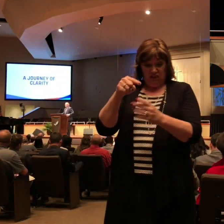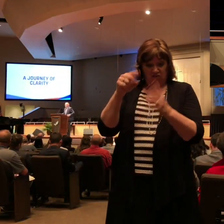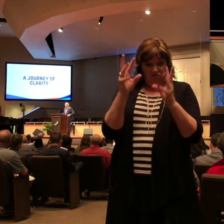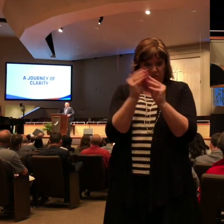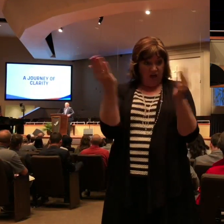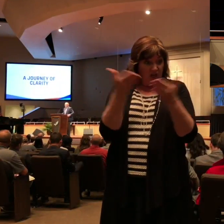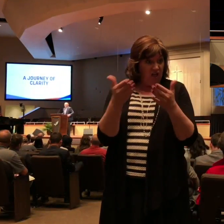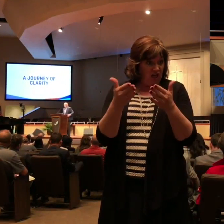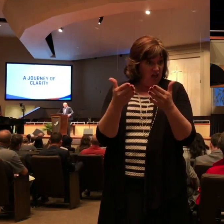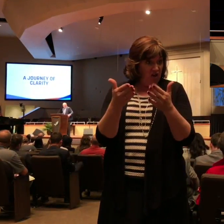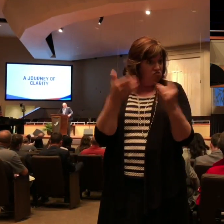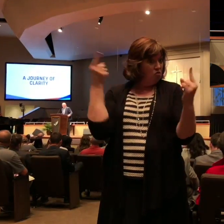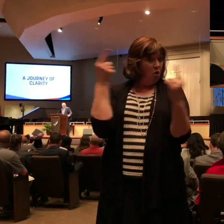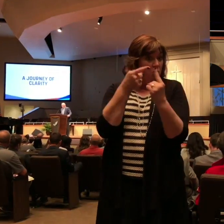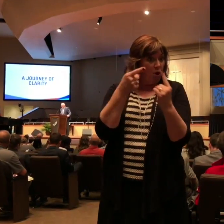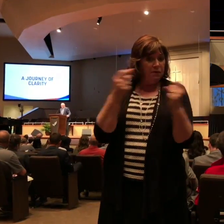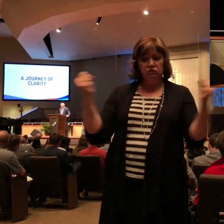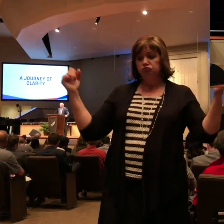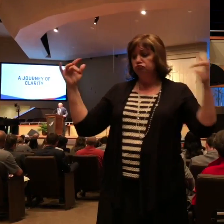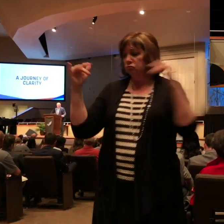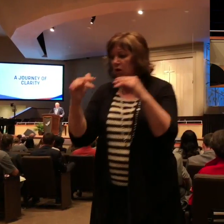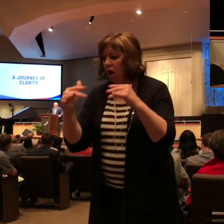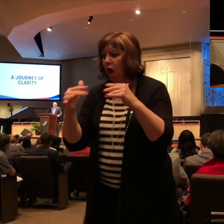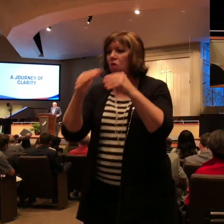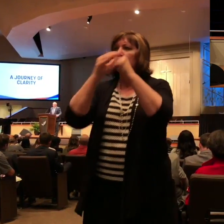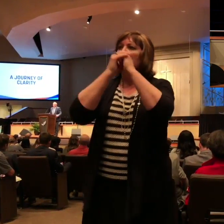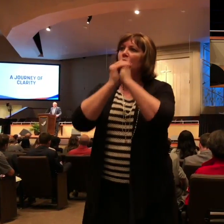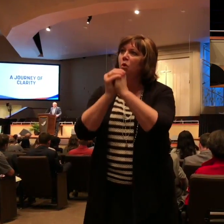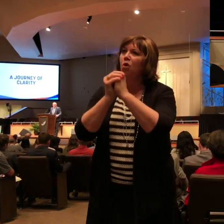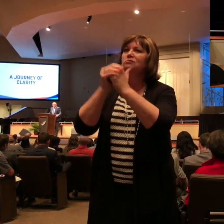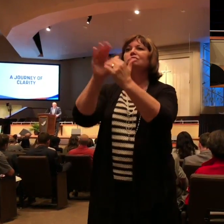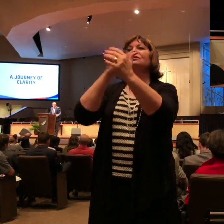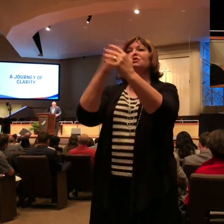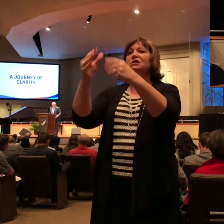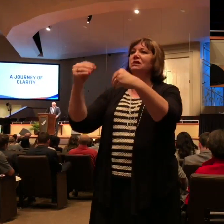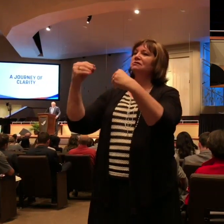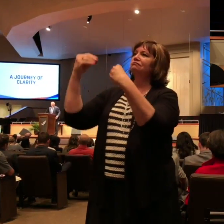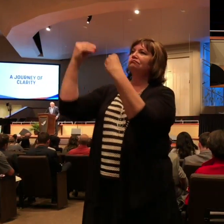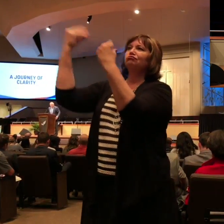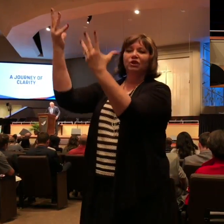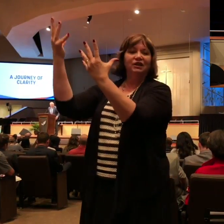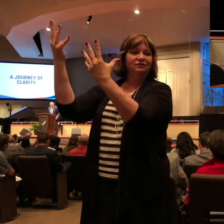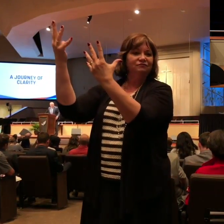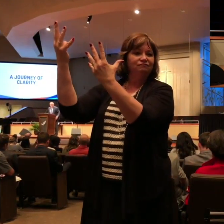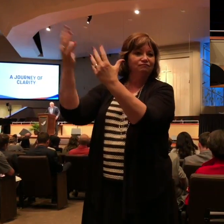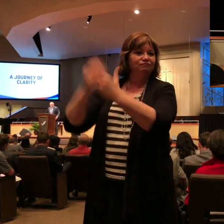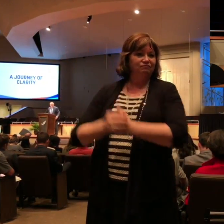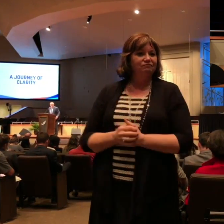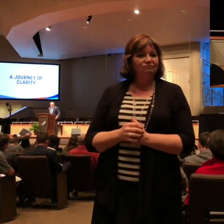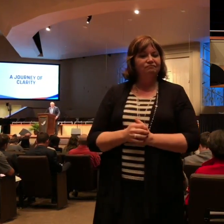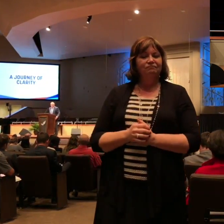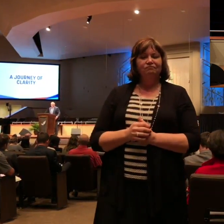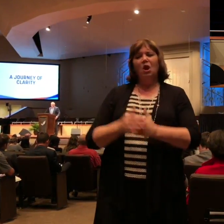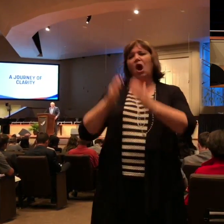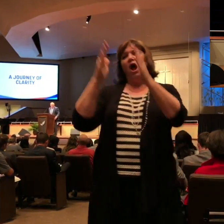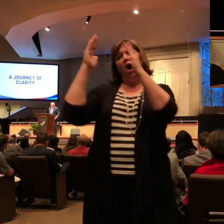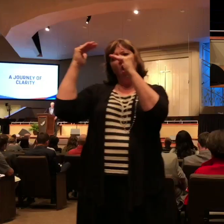to fellowship, to worship, to sing, to give, and to hear the preaching and teaching of the word of God. And we pray that tonight will be an